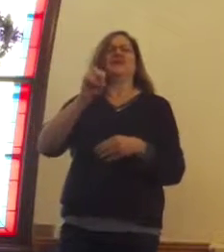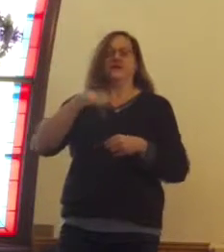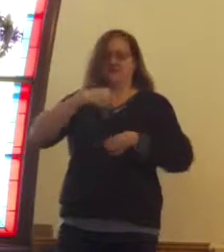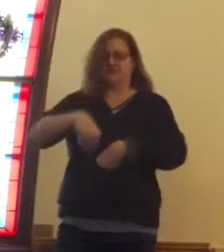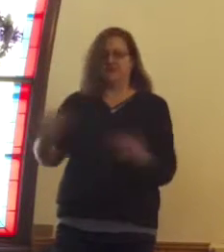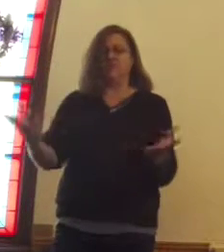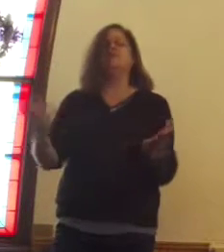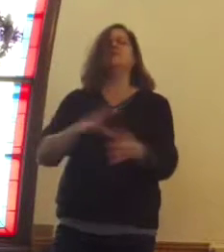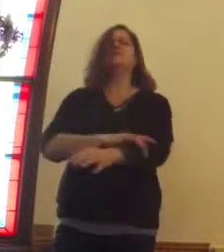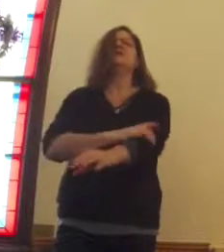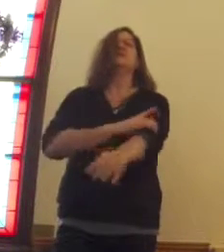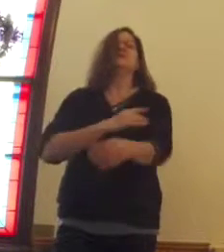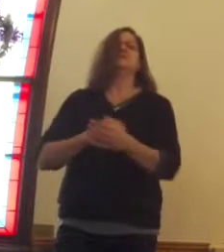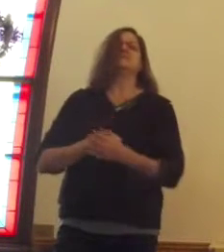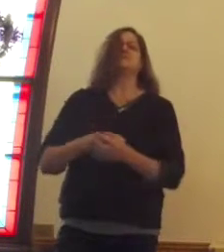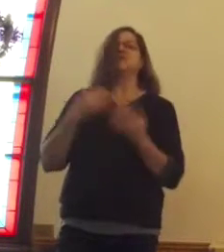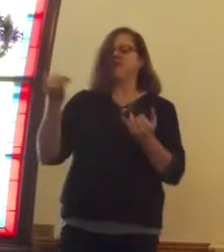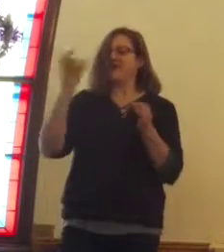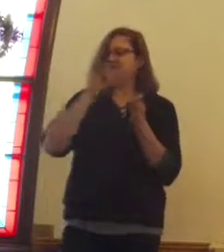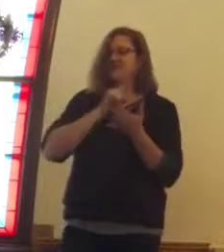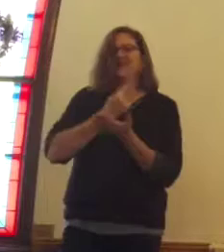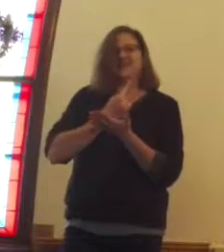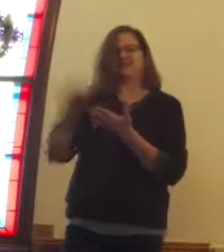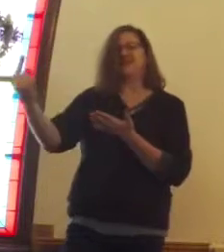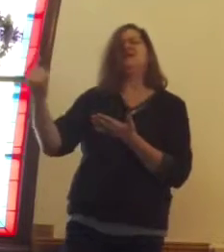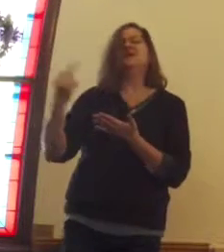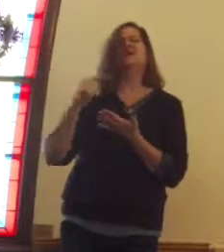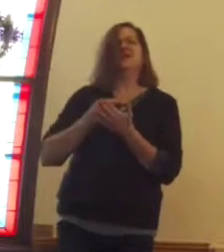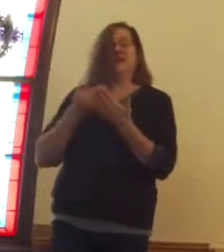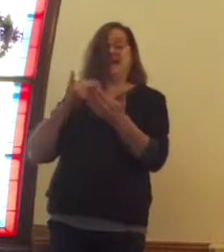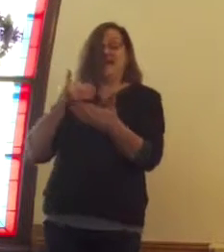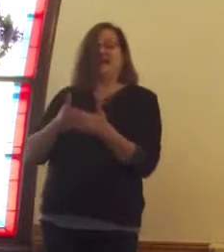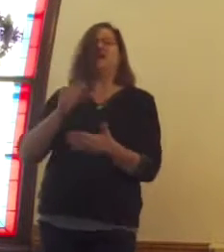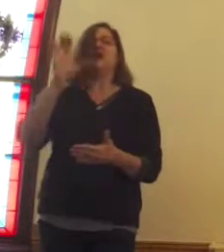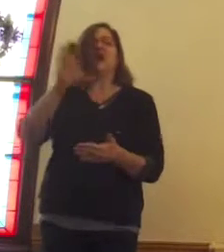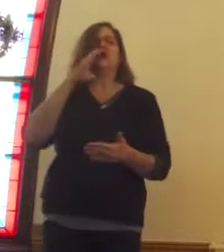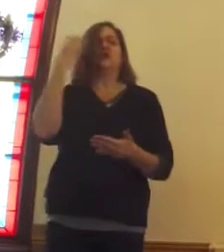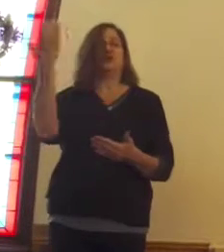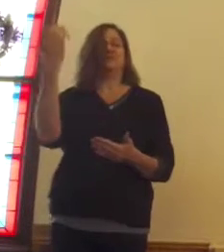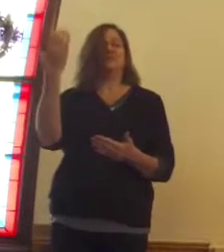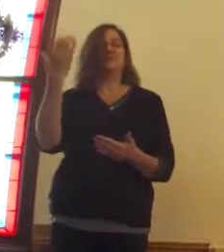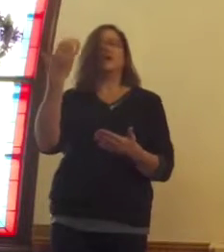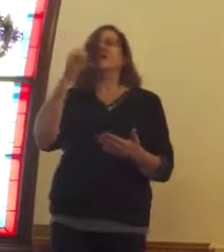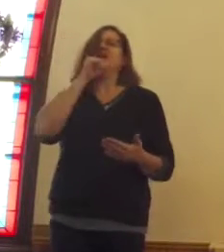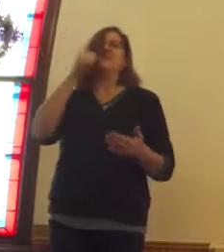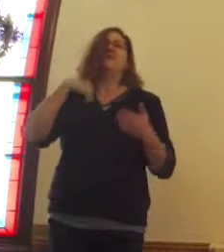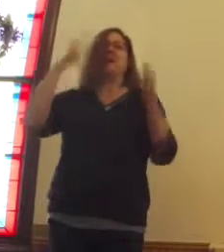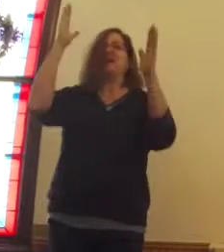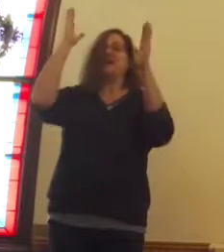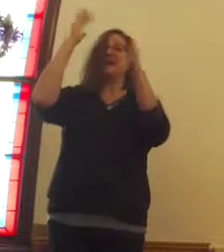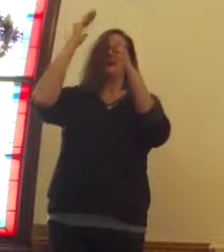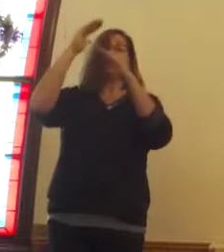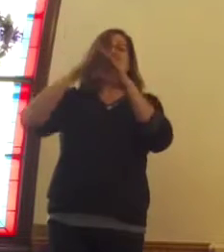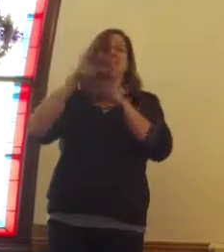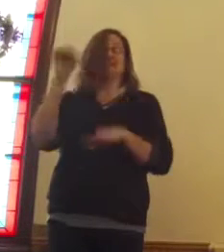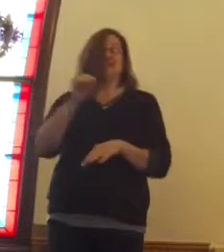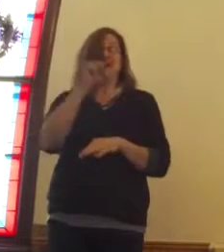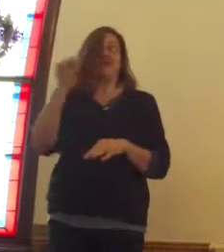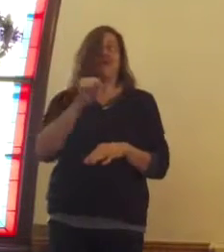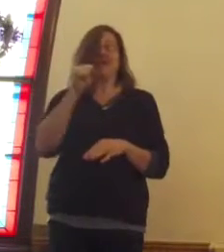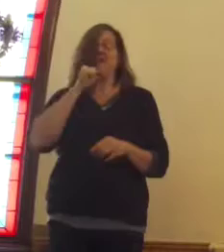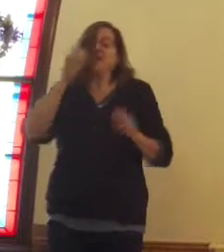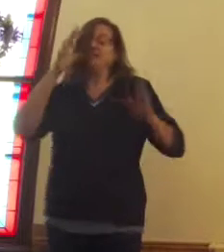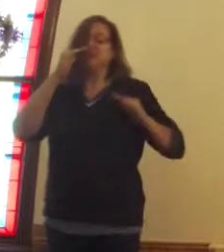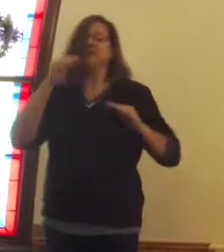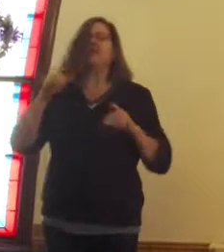So take that into the week as we go to the unexpected Christ on Saturday, and